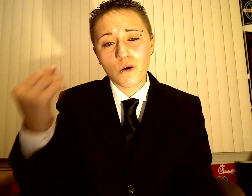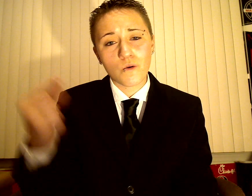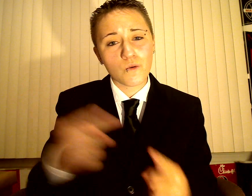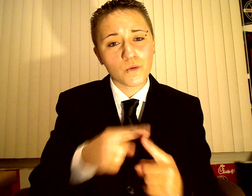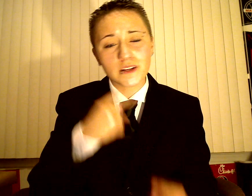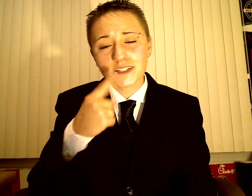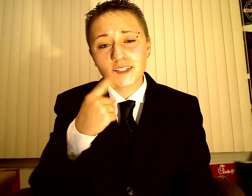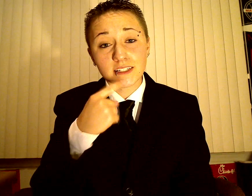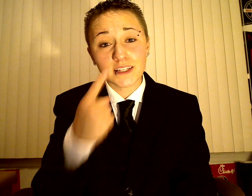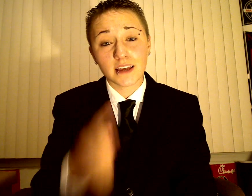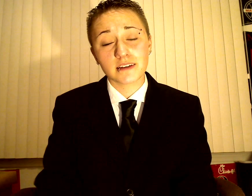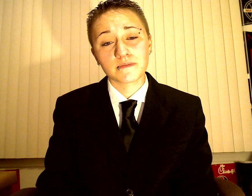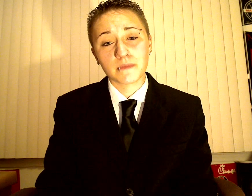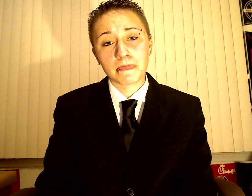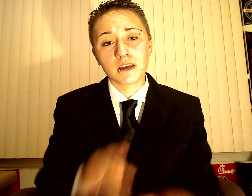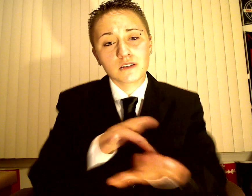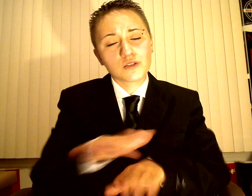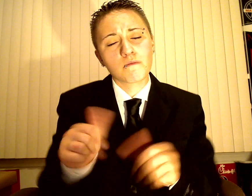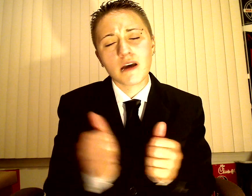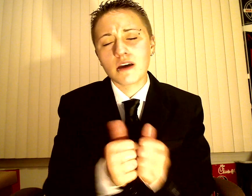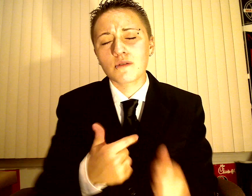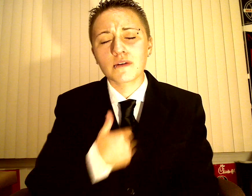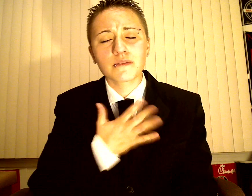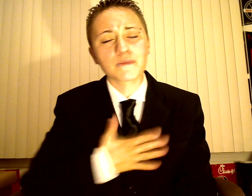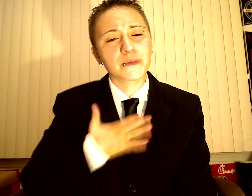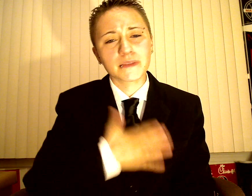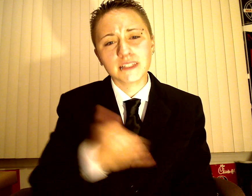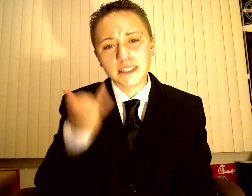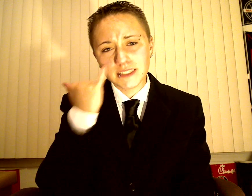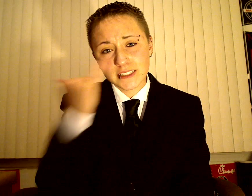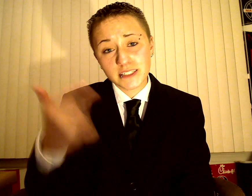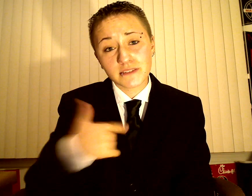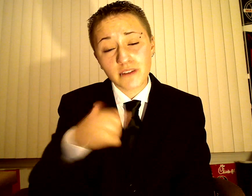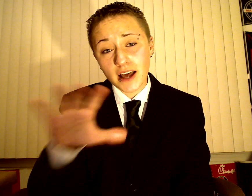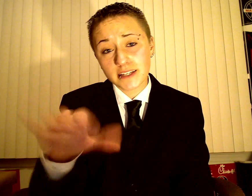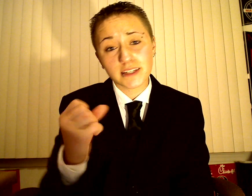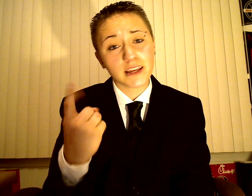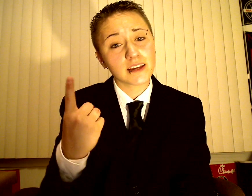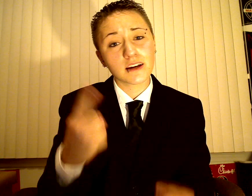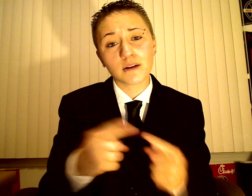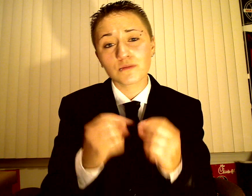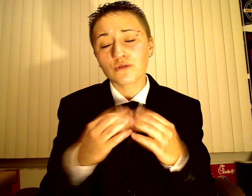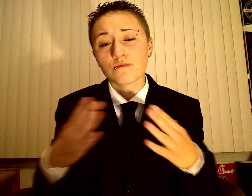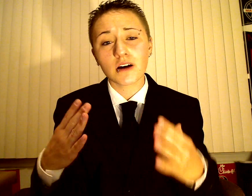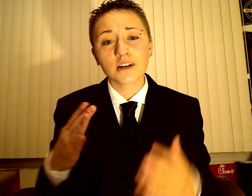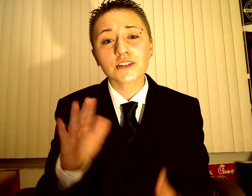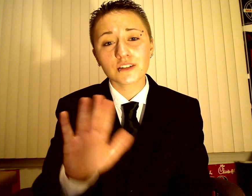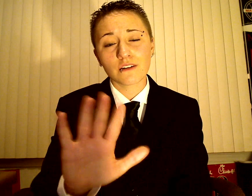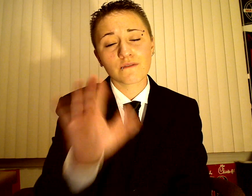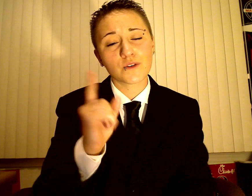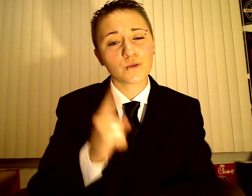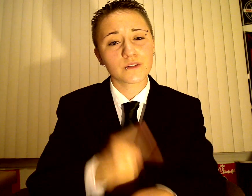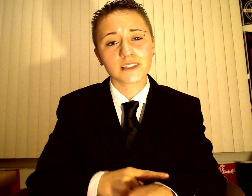going to say So bear with me please if I take up too much of your